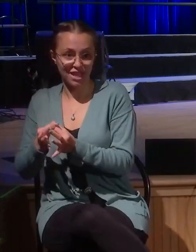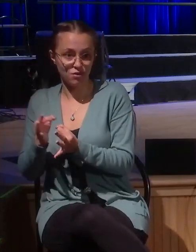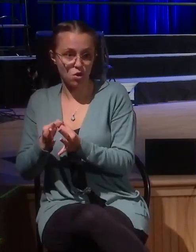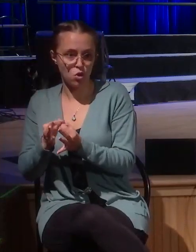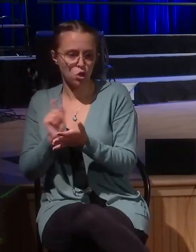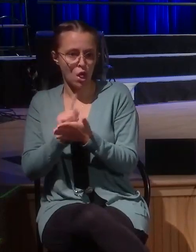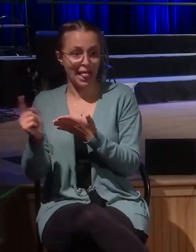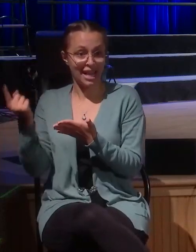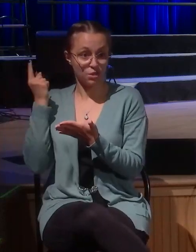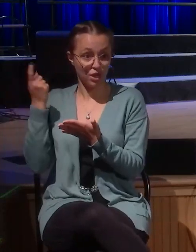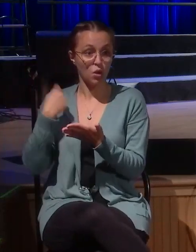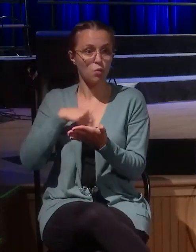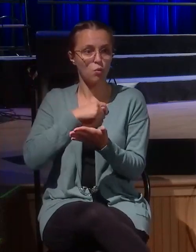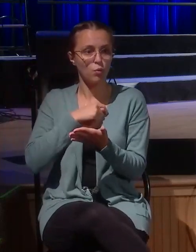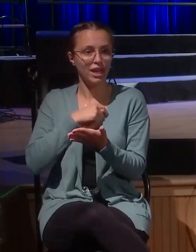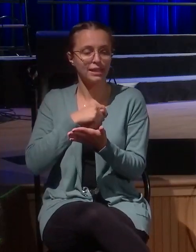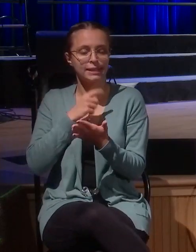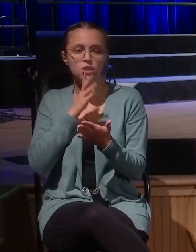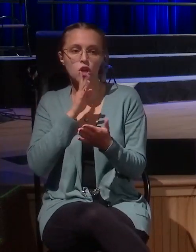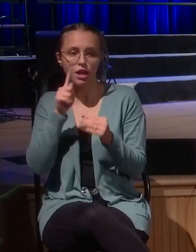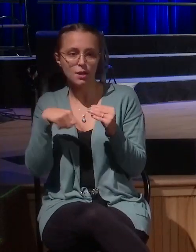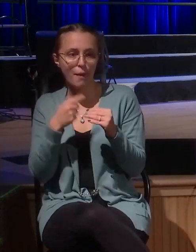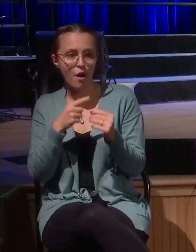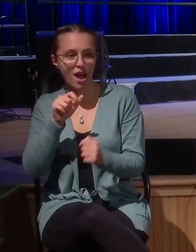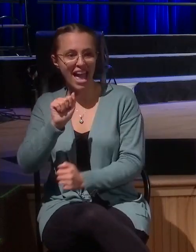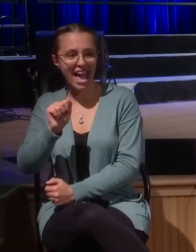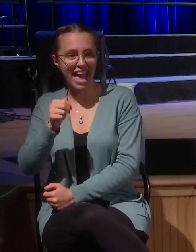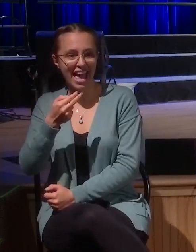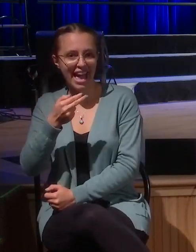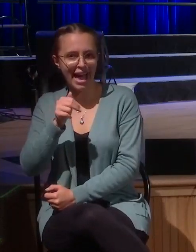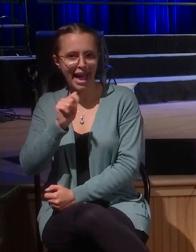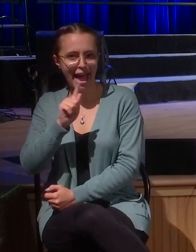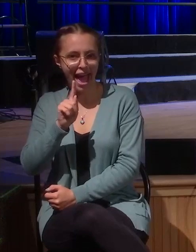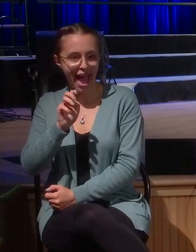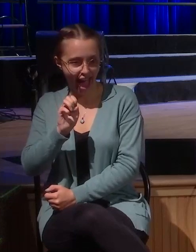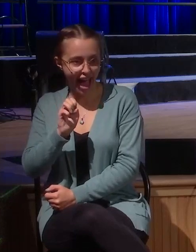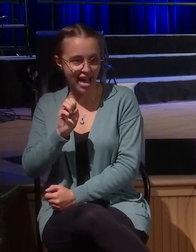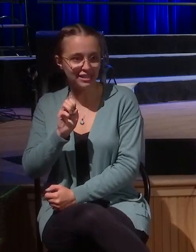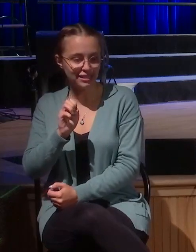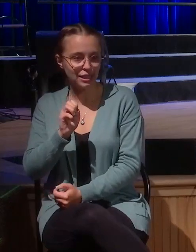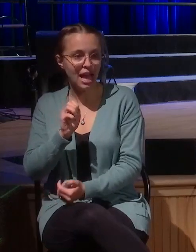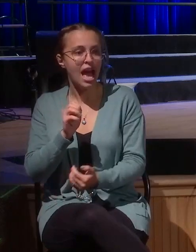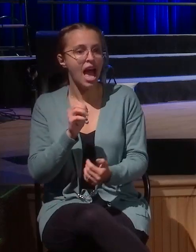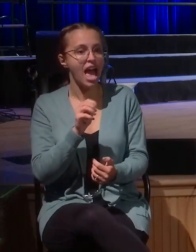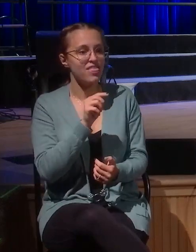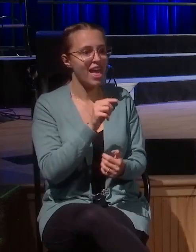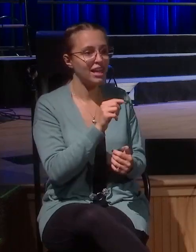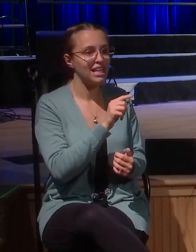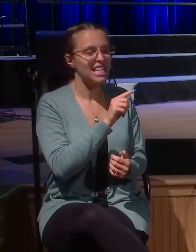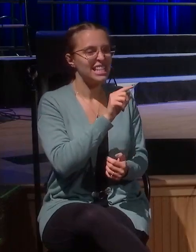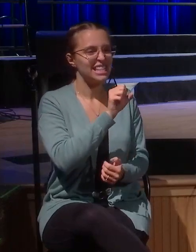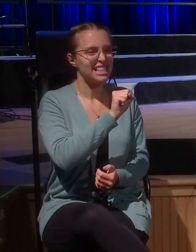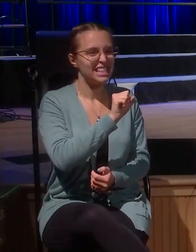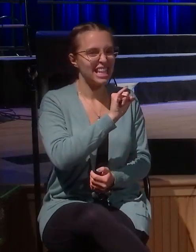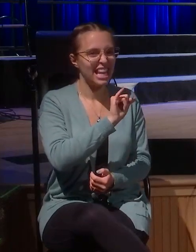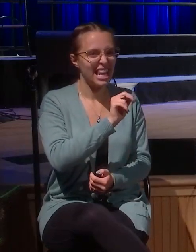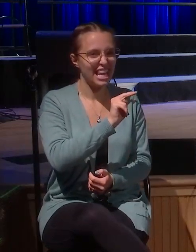evil king, and the other side there was Isaiah that was faithful to God in the middle of it. Then the Assyrian king Sennacherib was there and mocked God, and